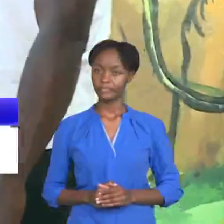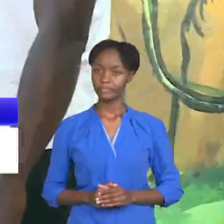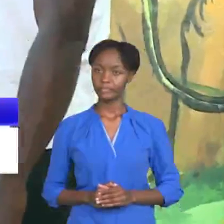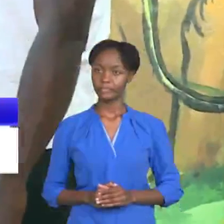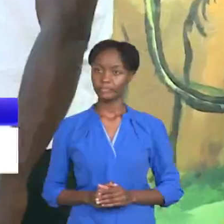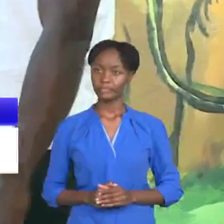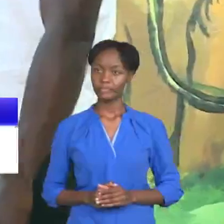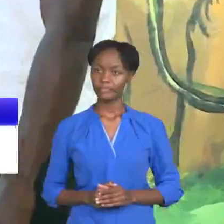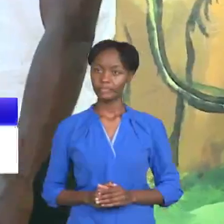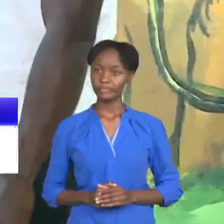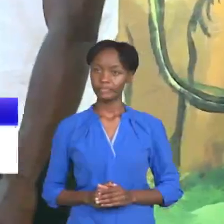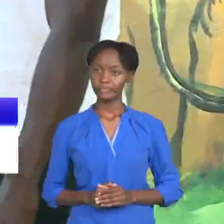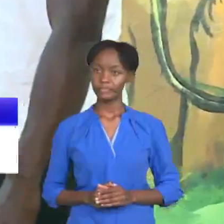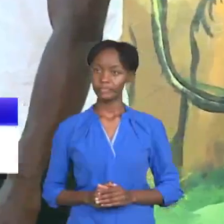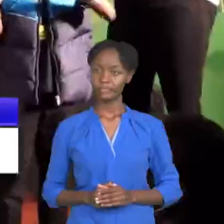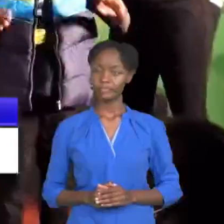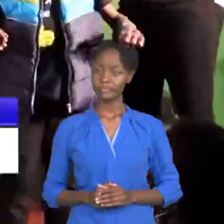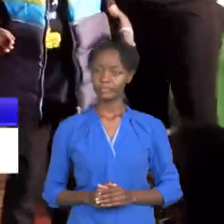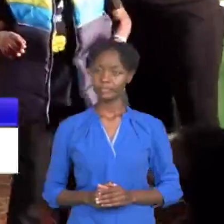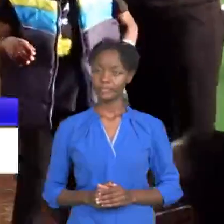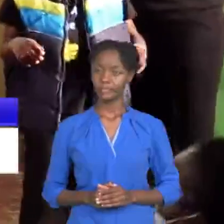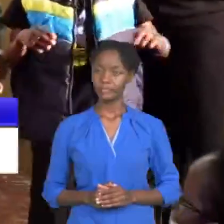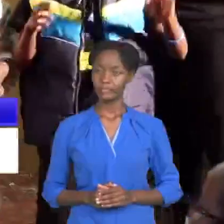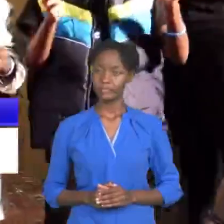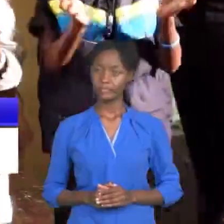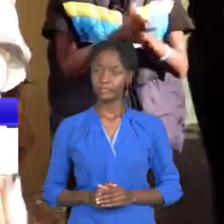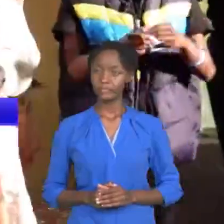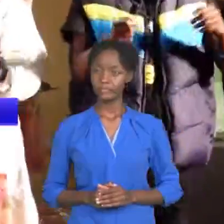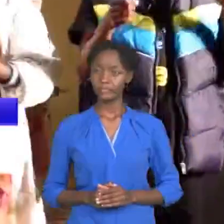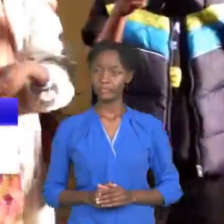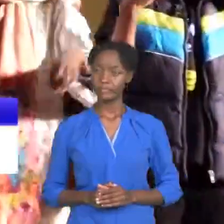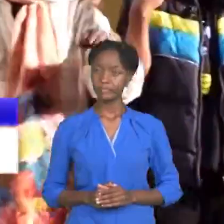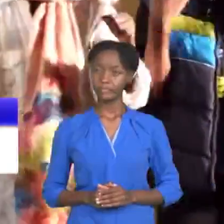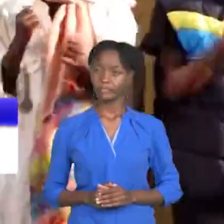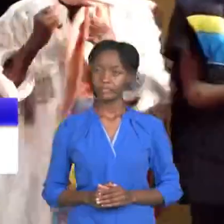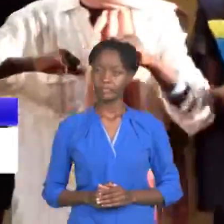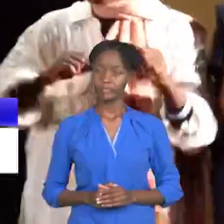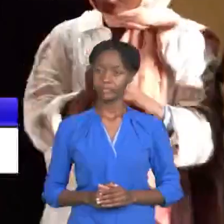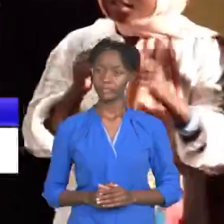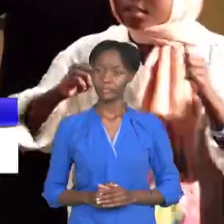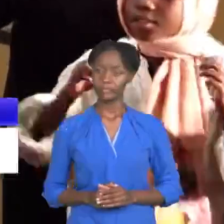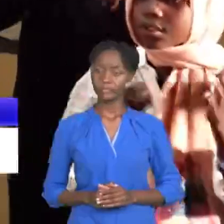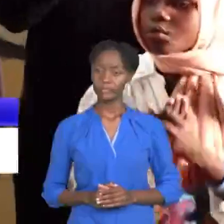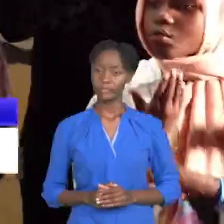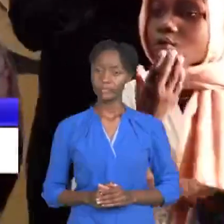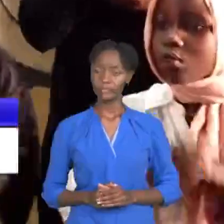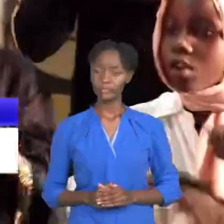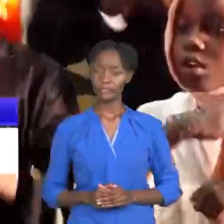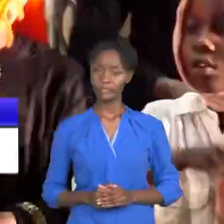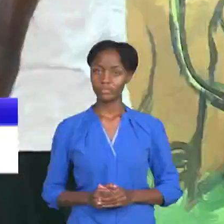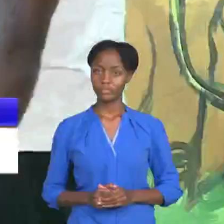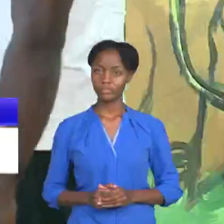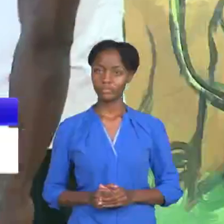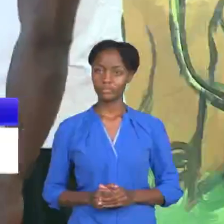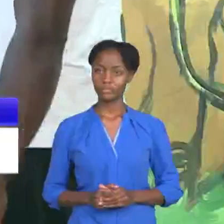and you have a communication and also when you're talking to them to a deaf person try to focus and to